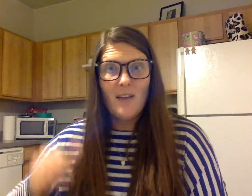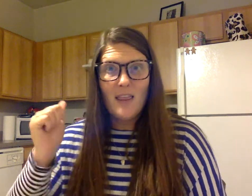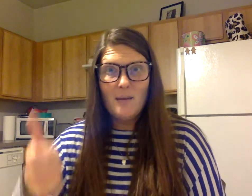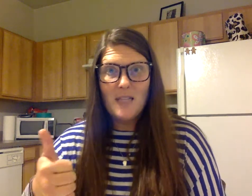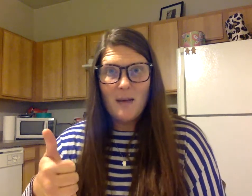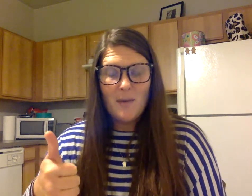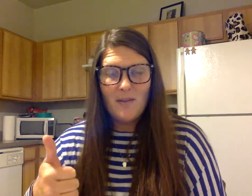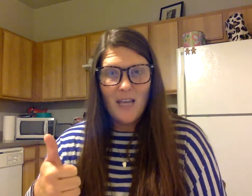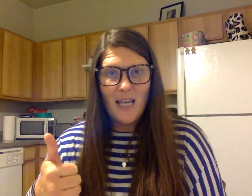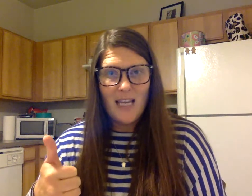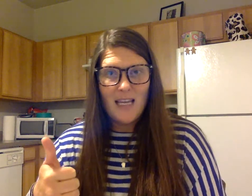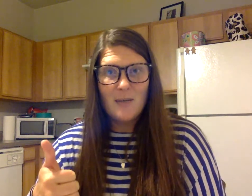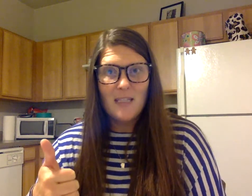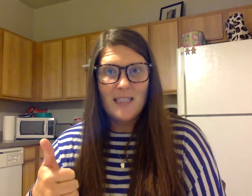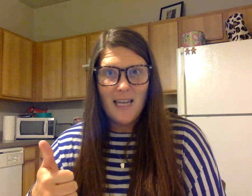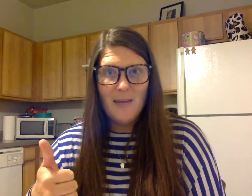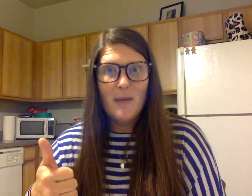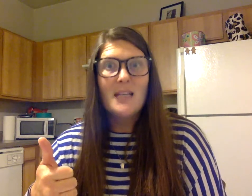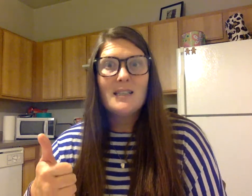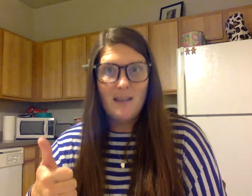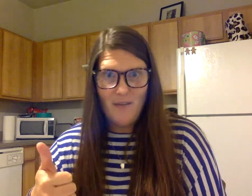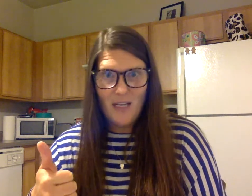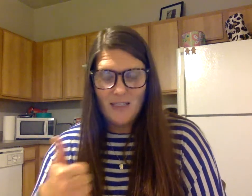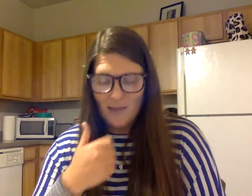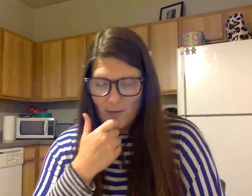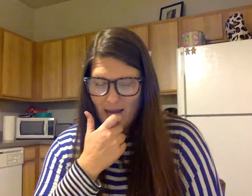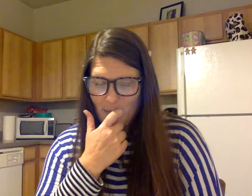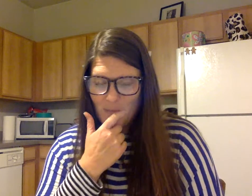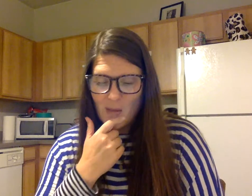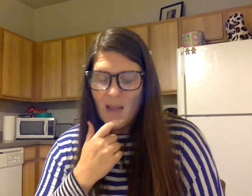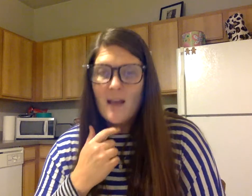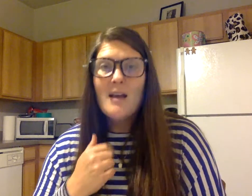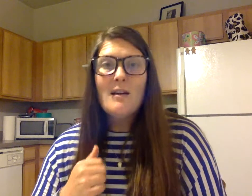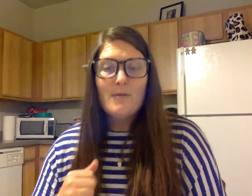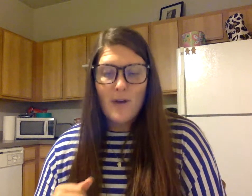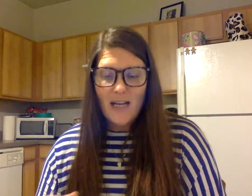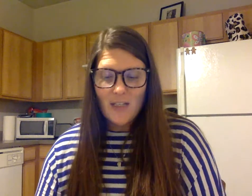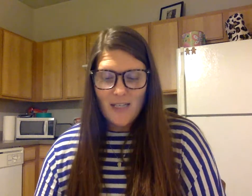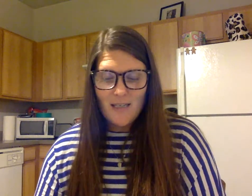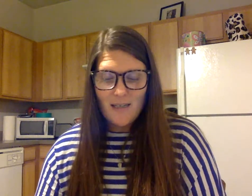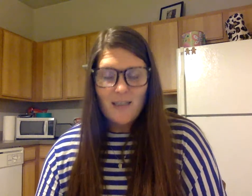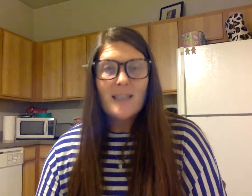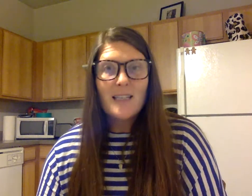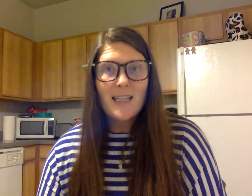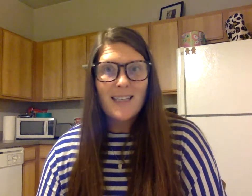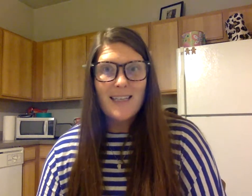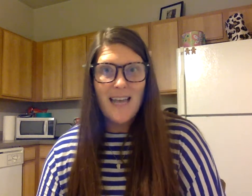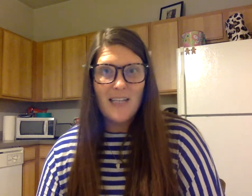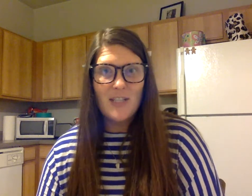a thumbs up if they end with the same suffix, okay? Fraction, nation.